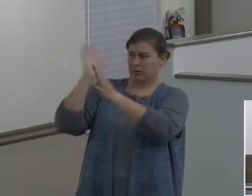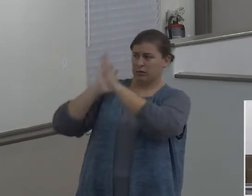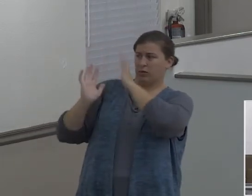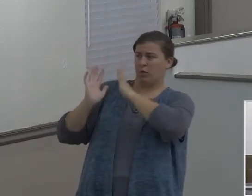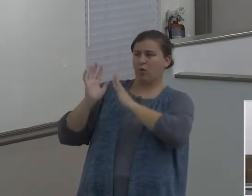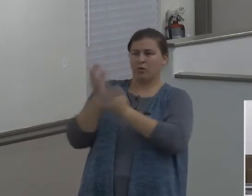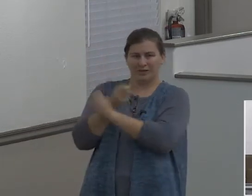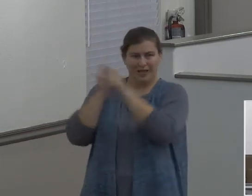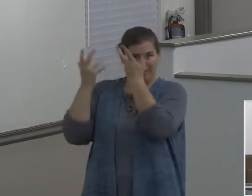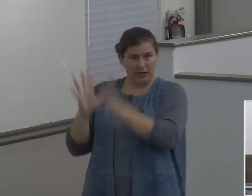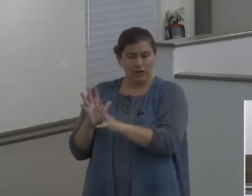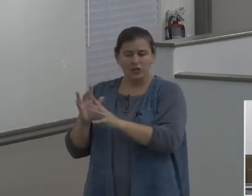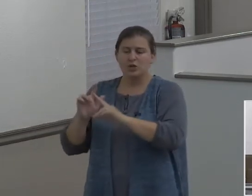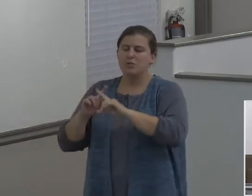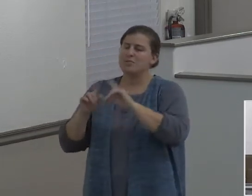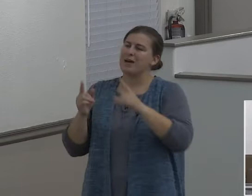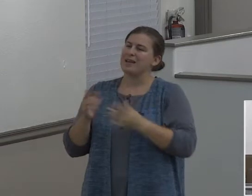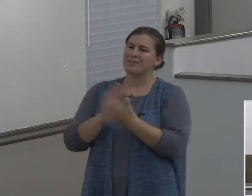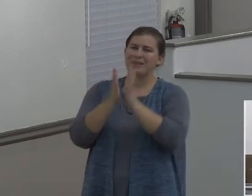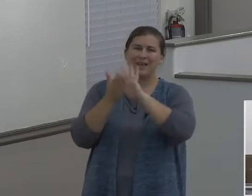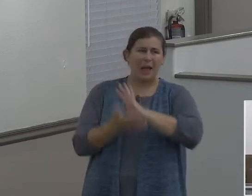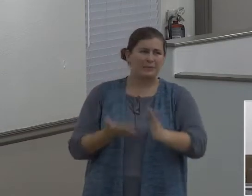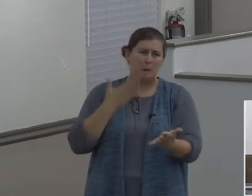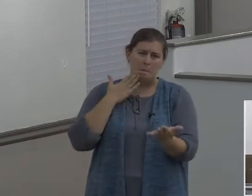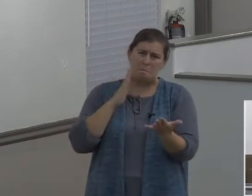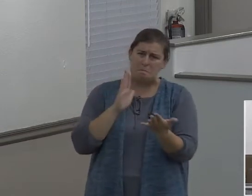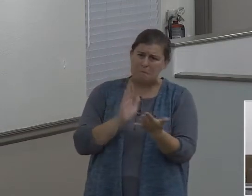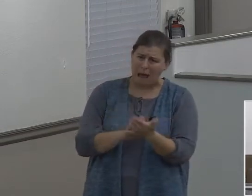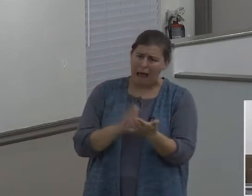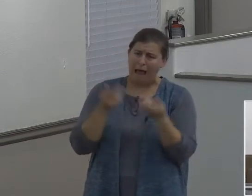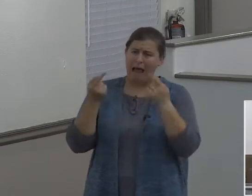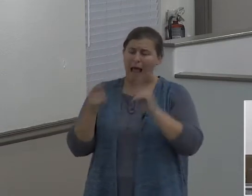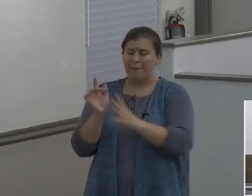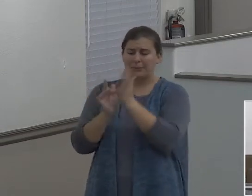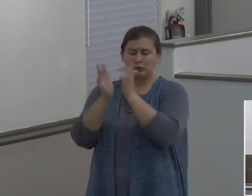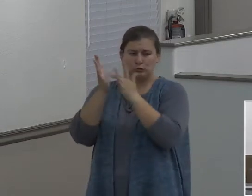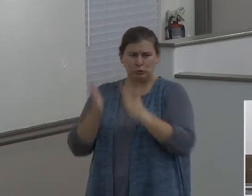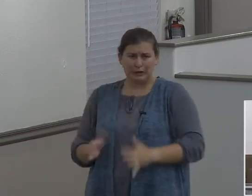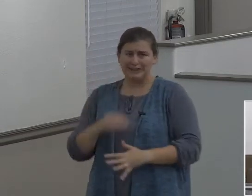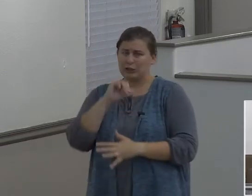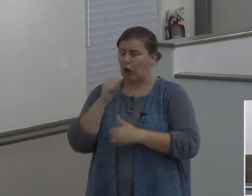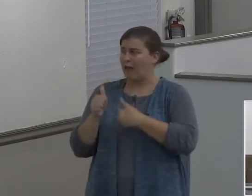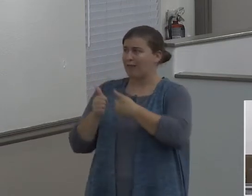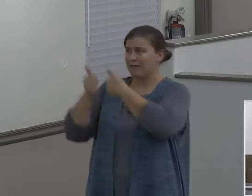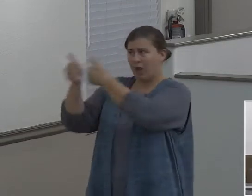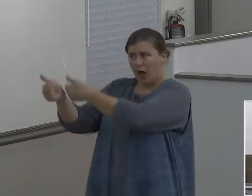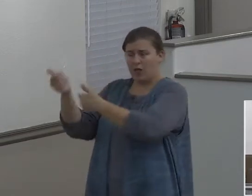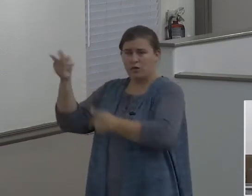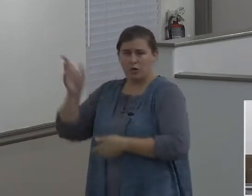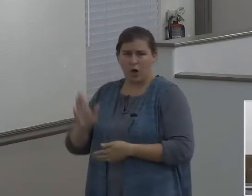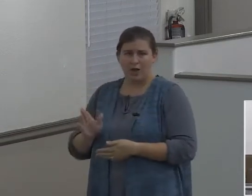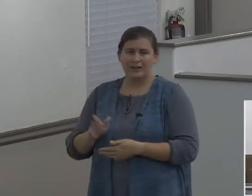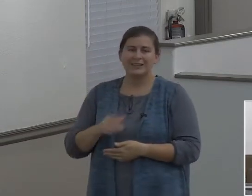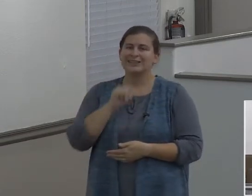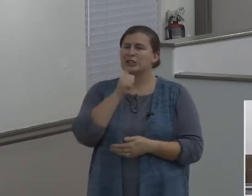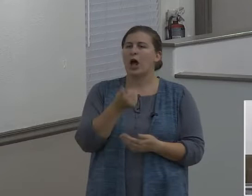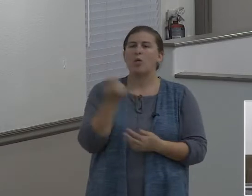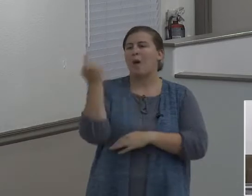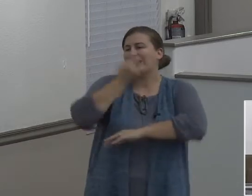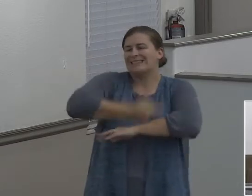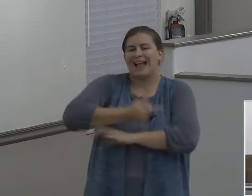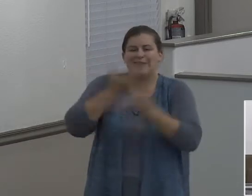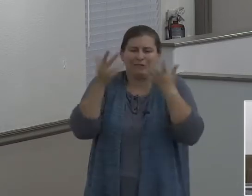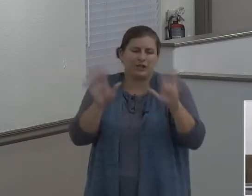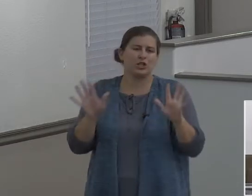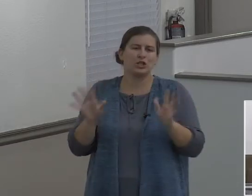when a Christian doesn't live for God. I mean, this, folks, he didn't get there overnight. Don't make the mistake of thinking somehow